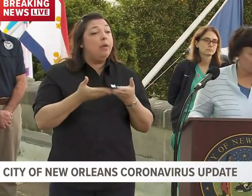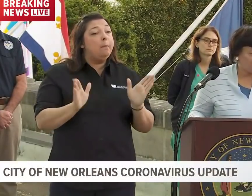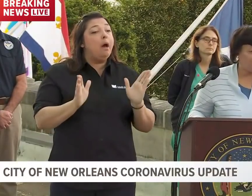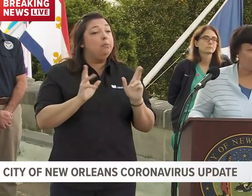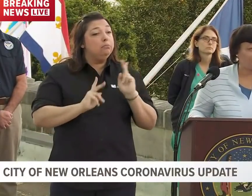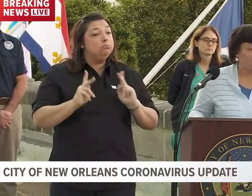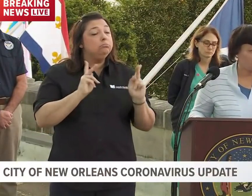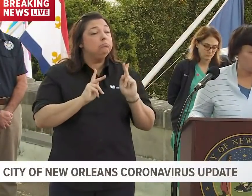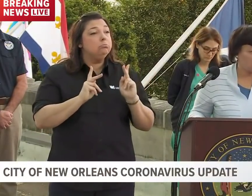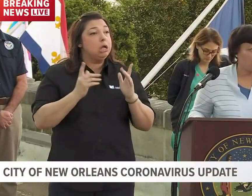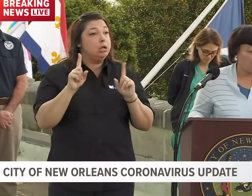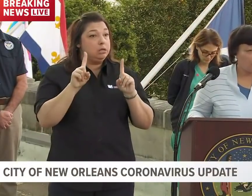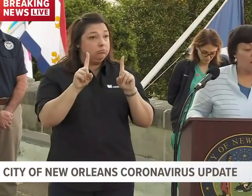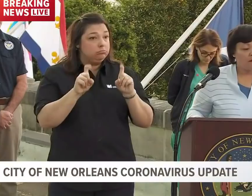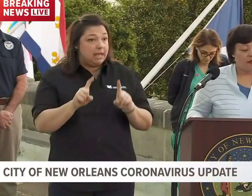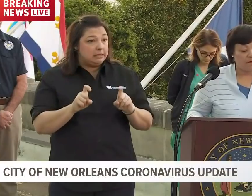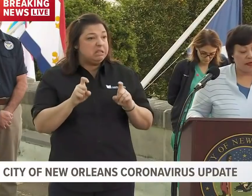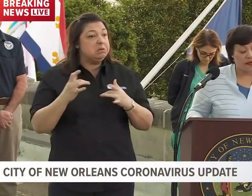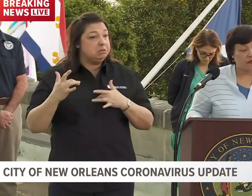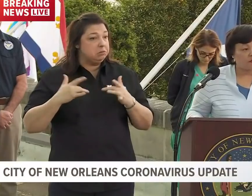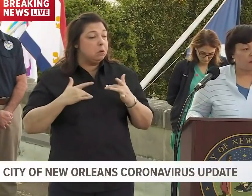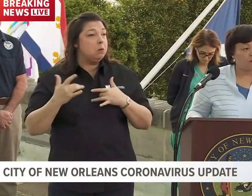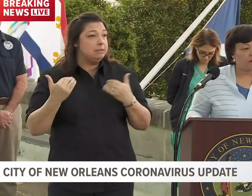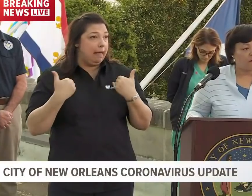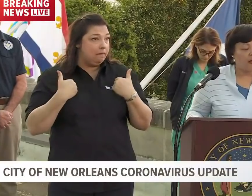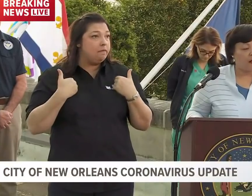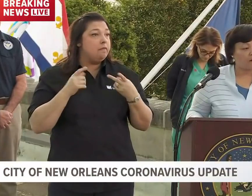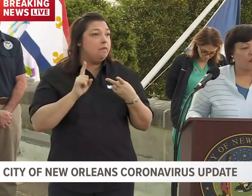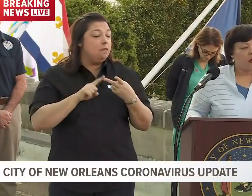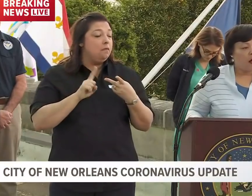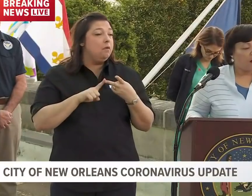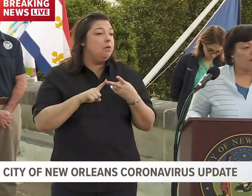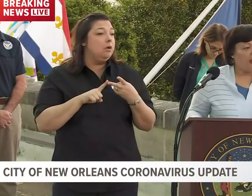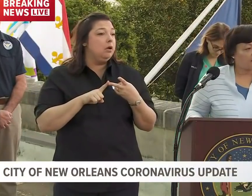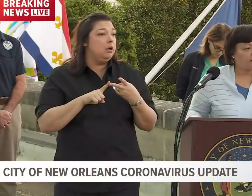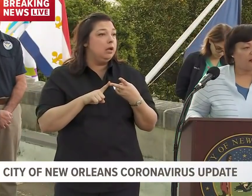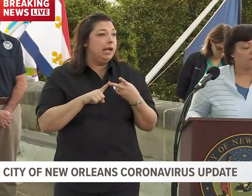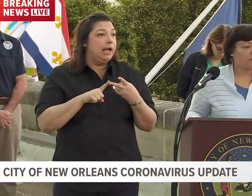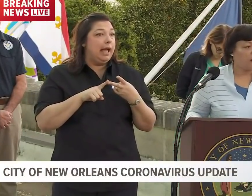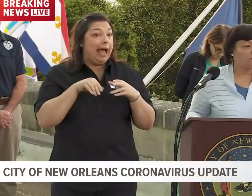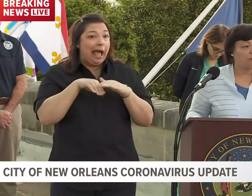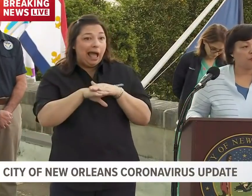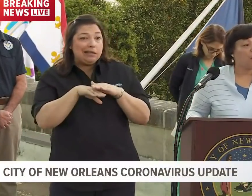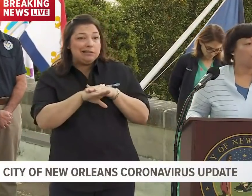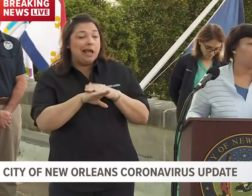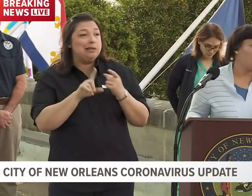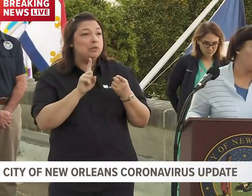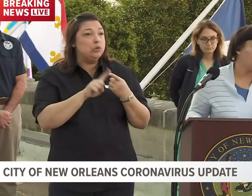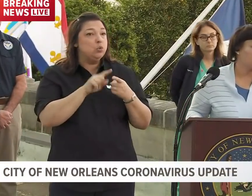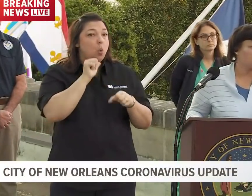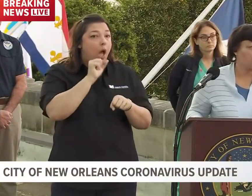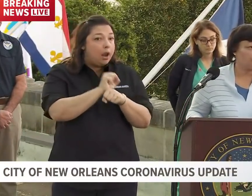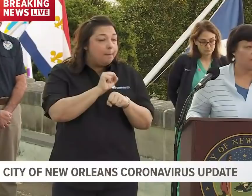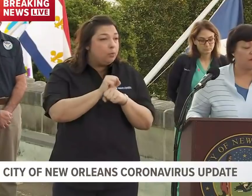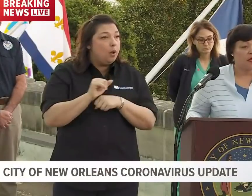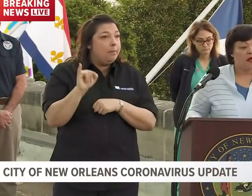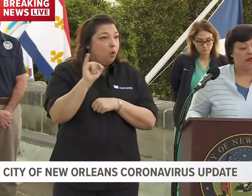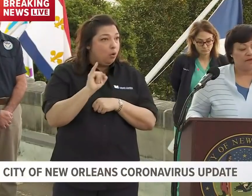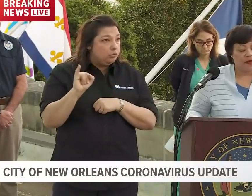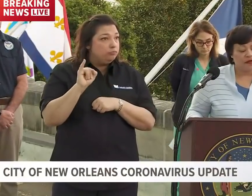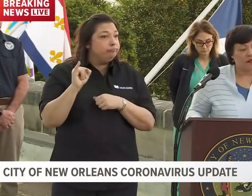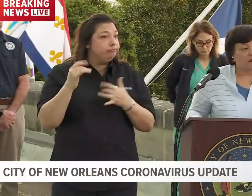testing, as they should, you know, they've been concerned about access to unemployment insurance.